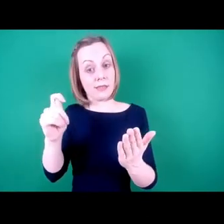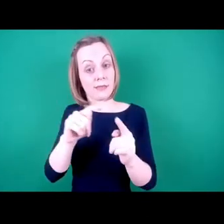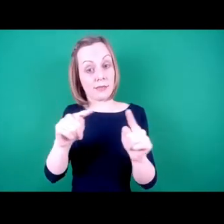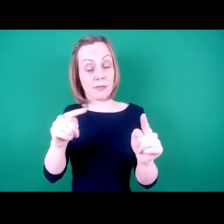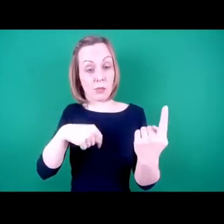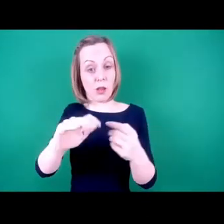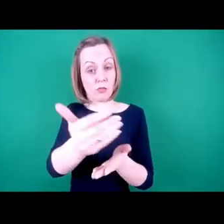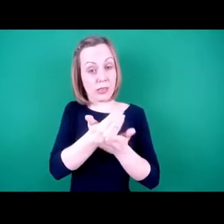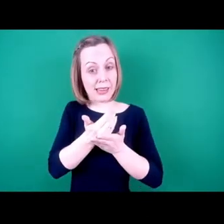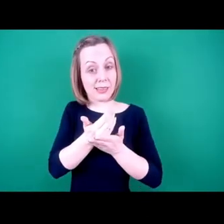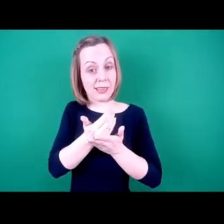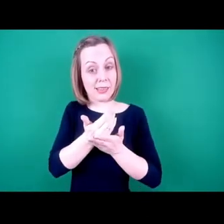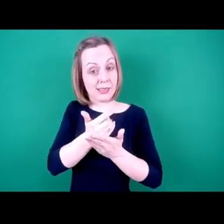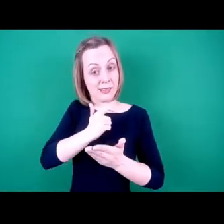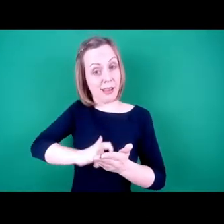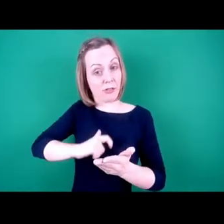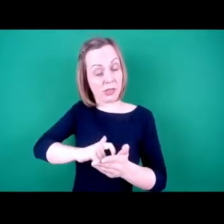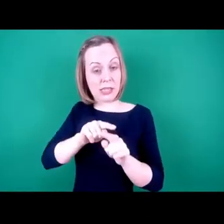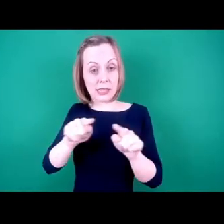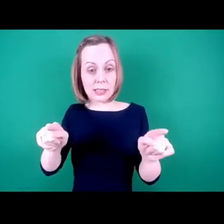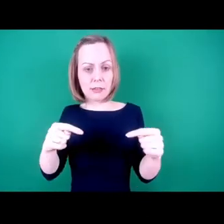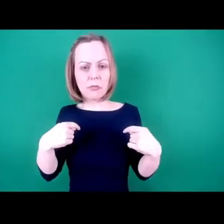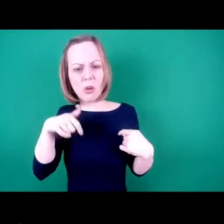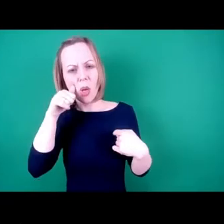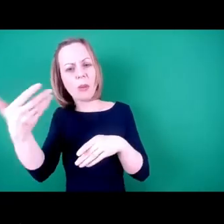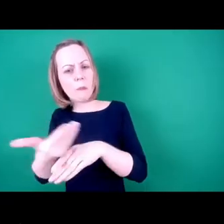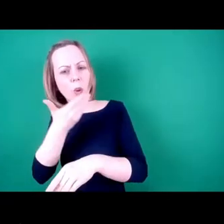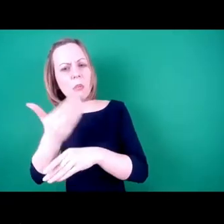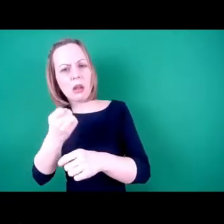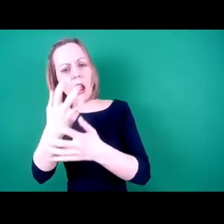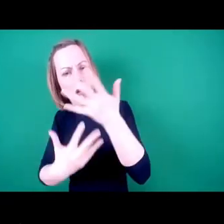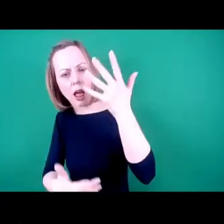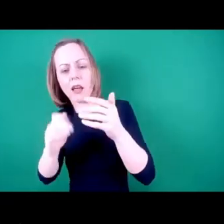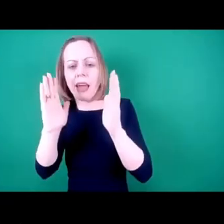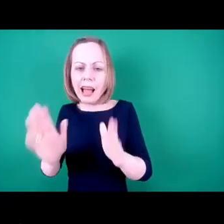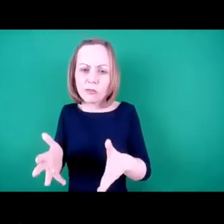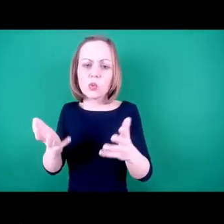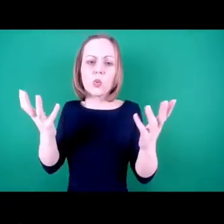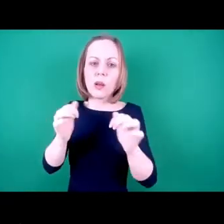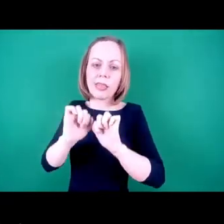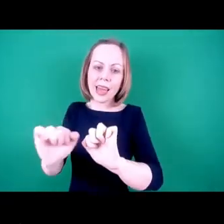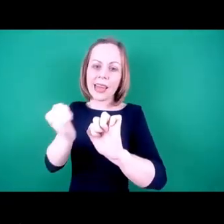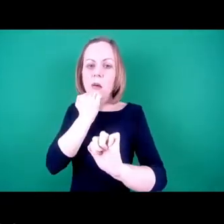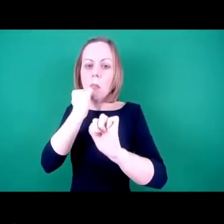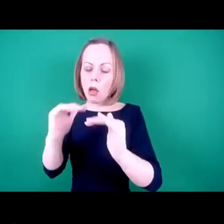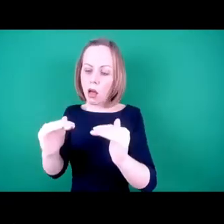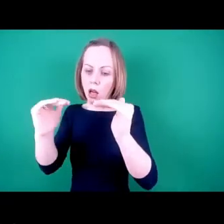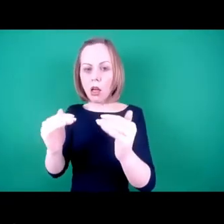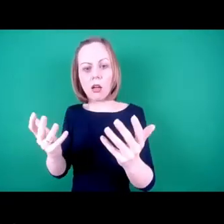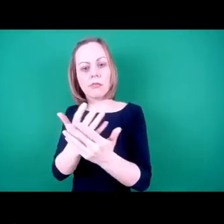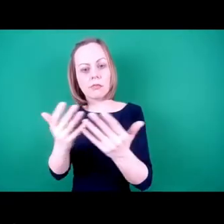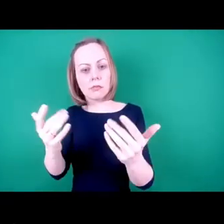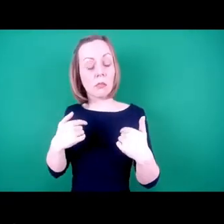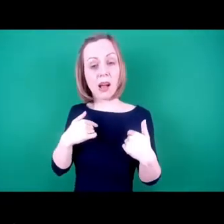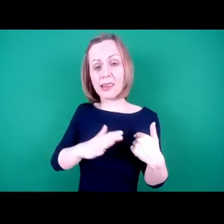And yes, particularly in employment and what have you, people have to have their quota. I don't want